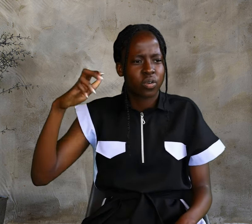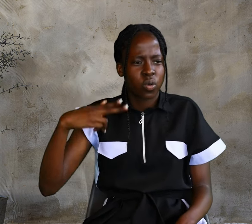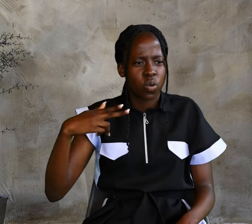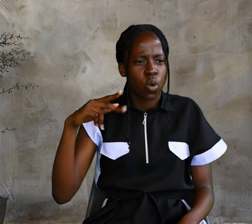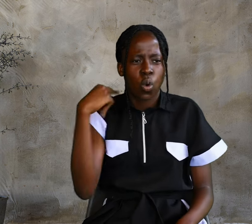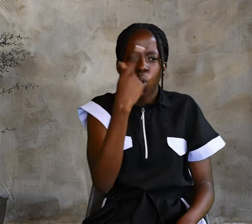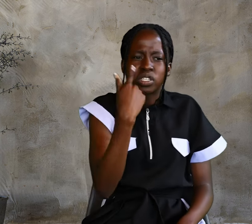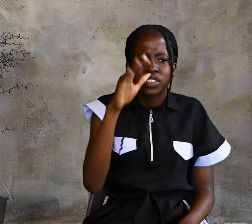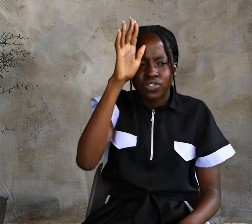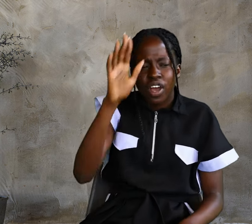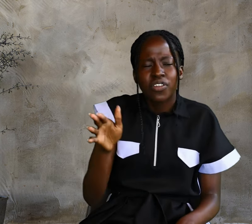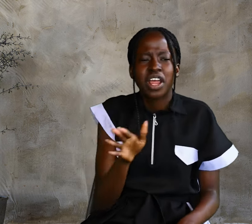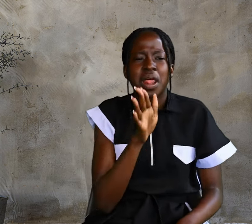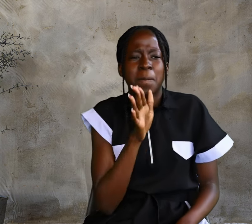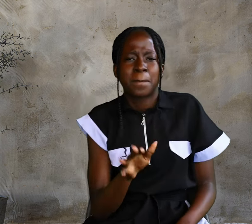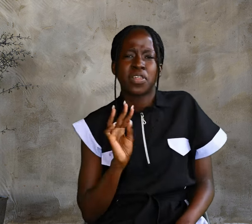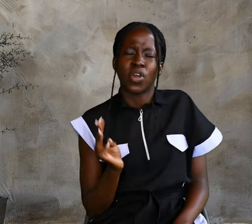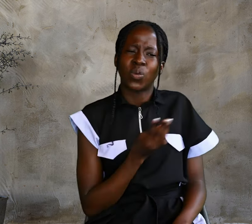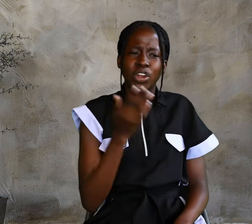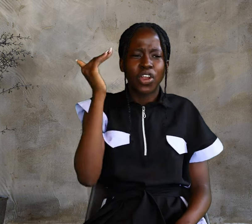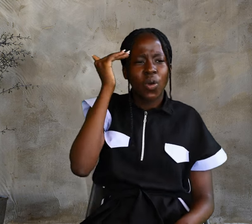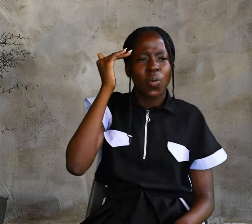whose father and mother we know,